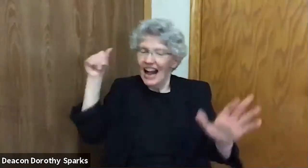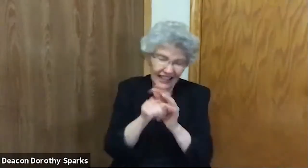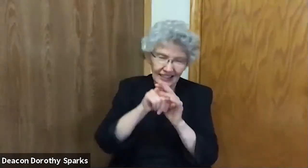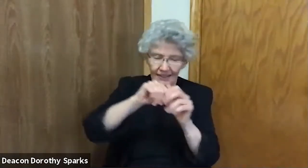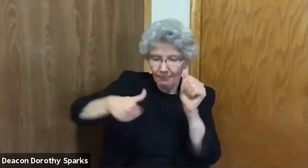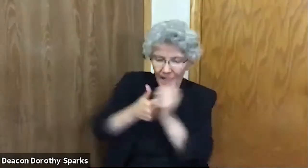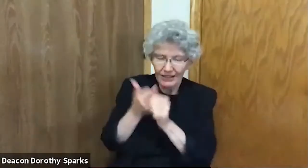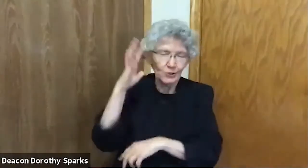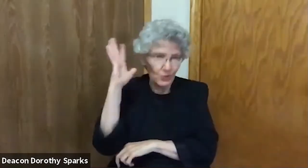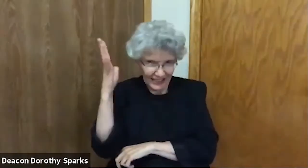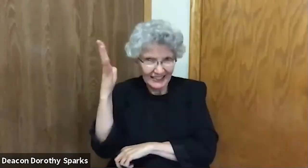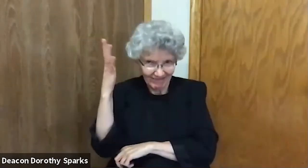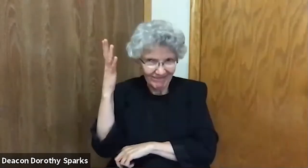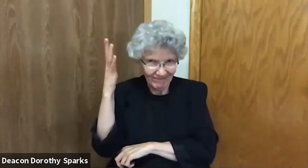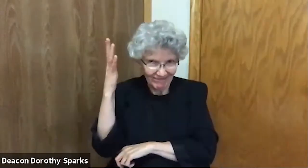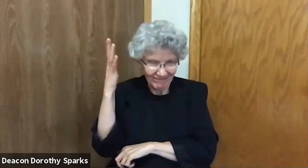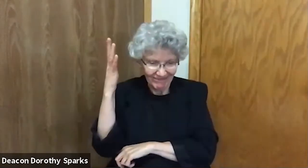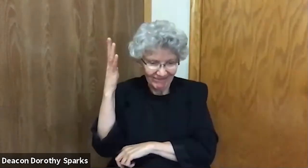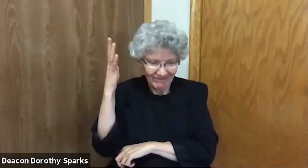They were frightened and hid behind some trees.